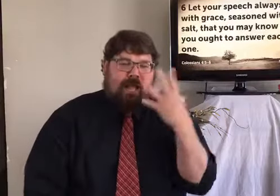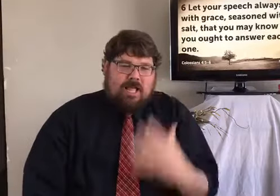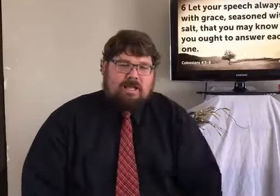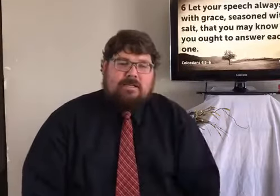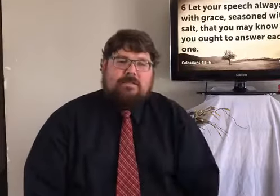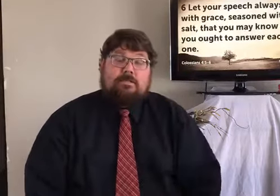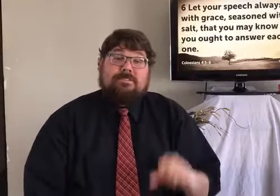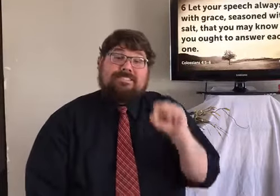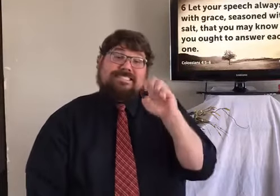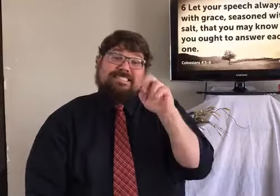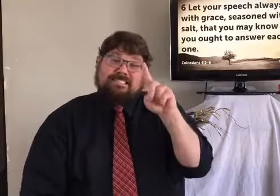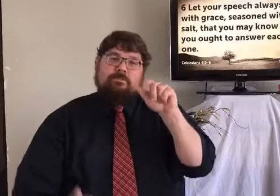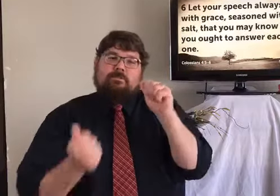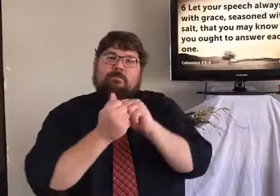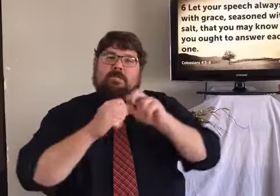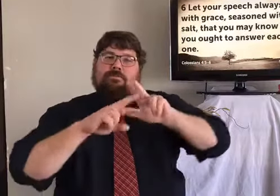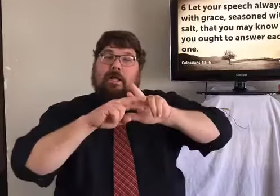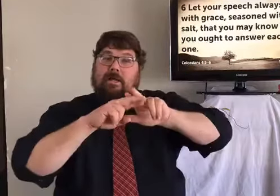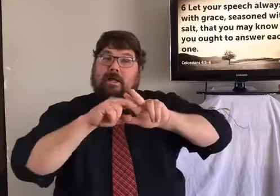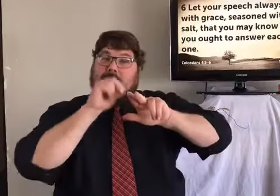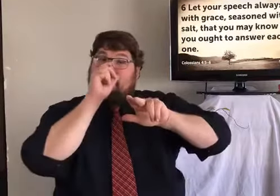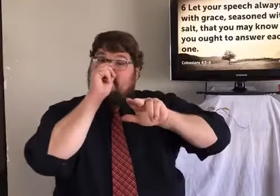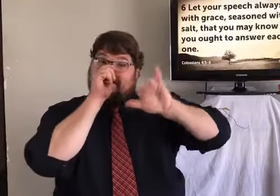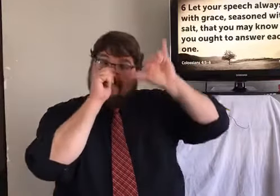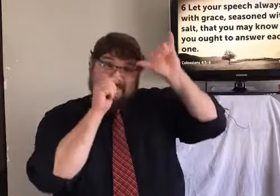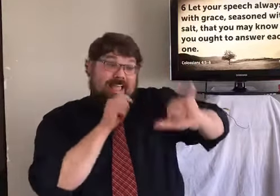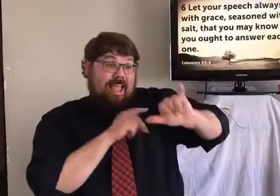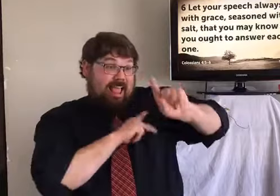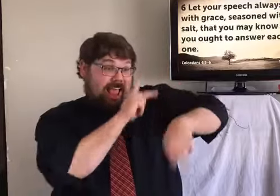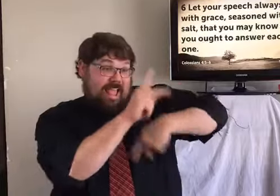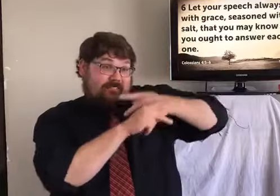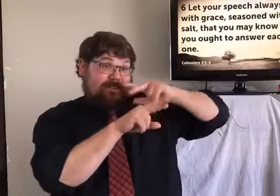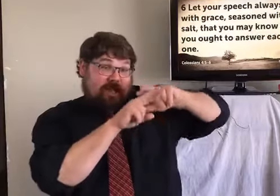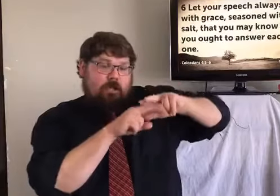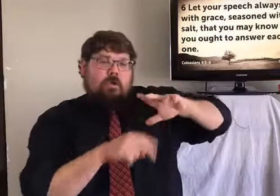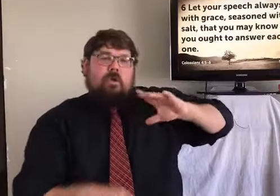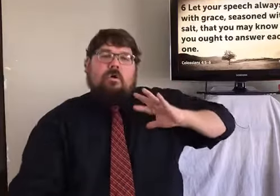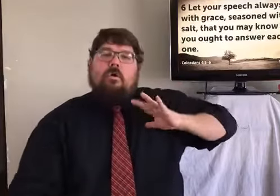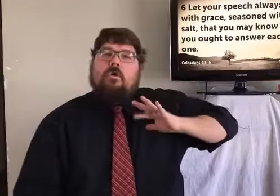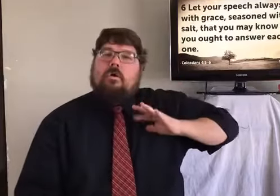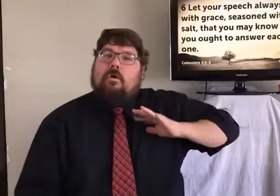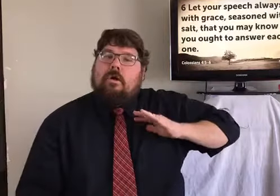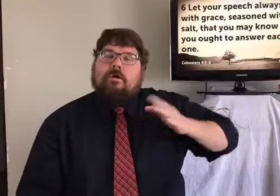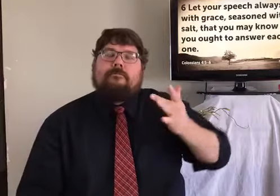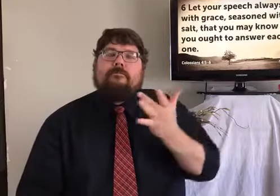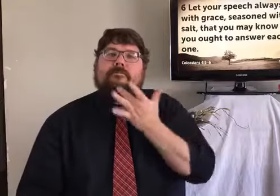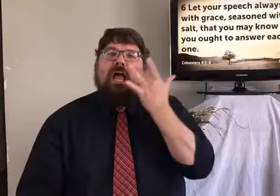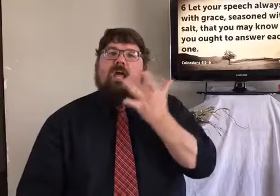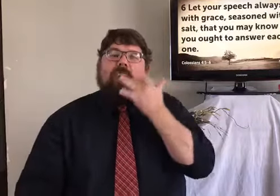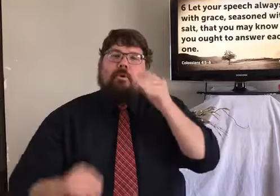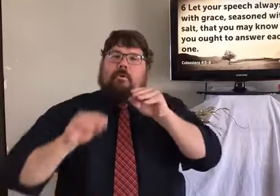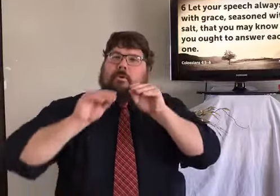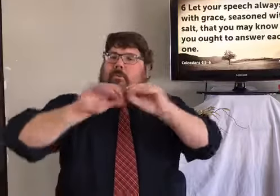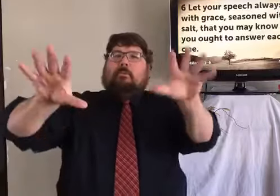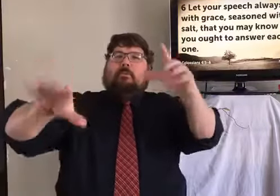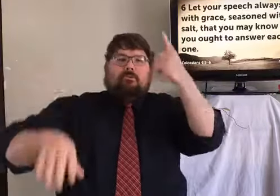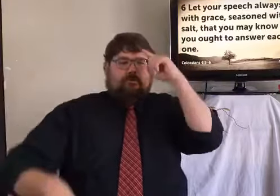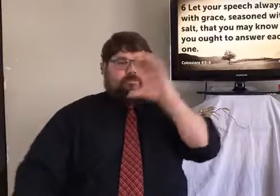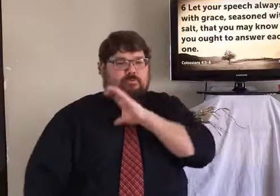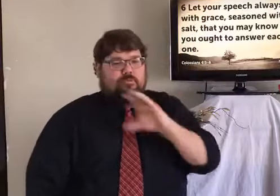what you talk about, what you say. Let that always be seasoned with grace, with salt, that you may know how